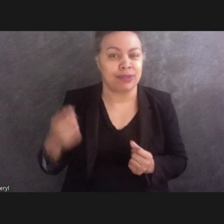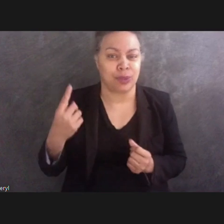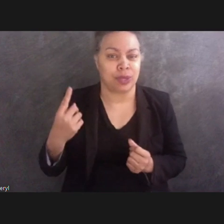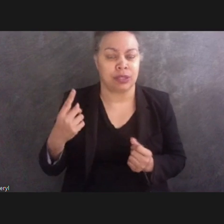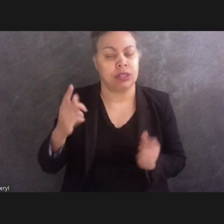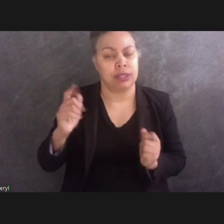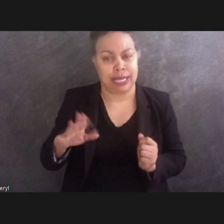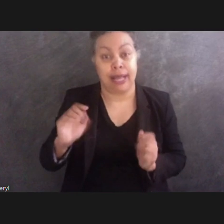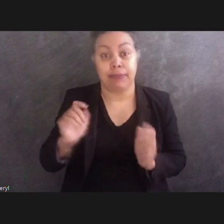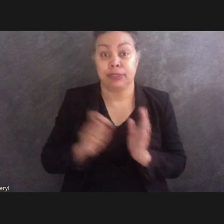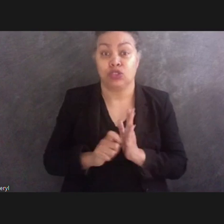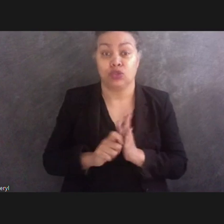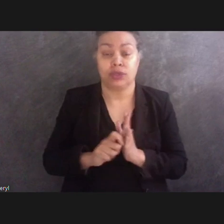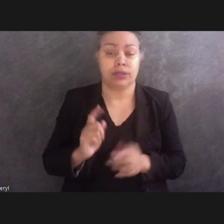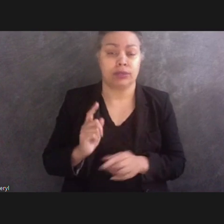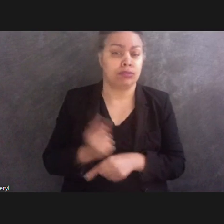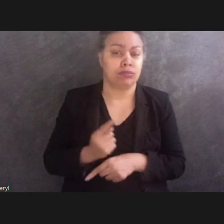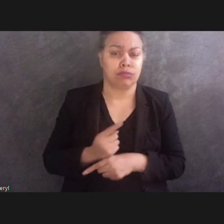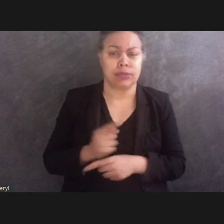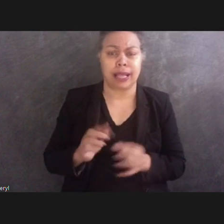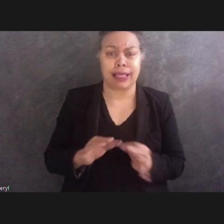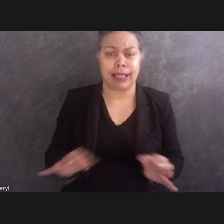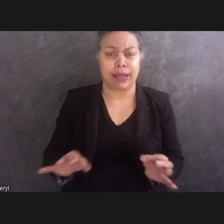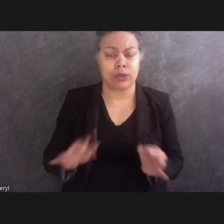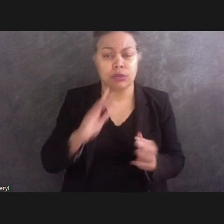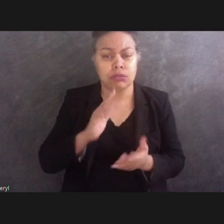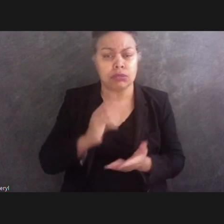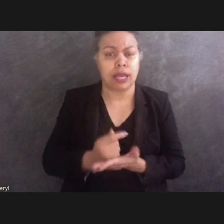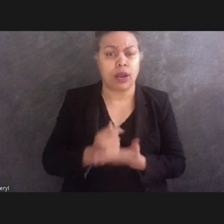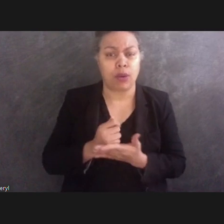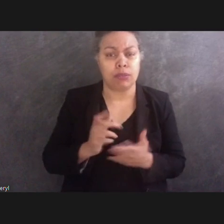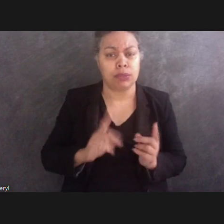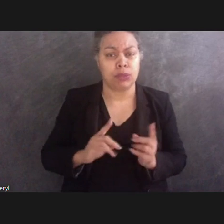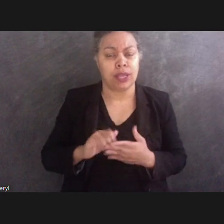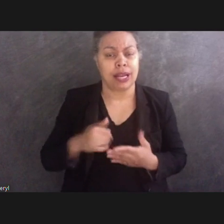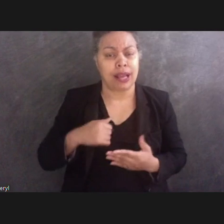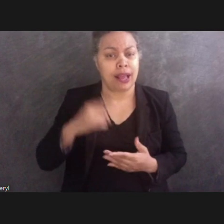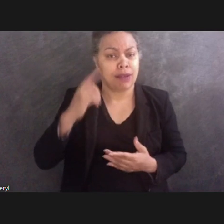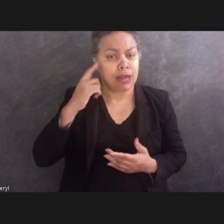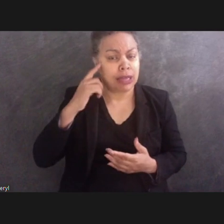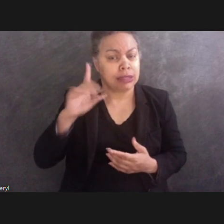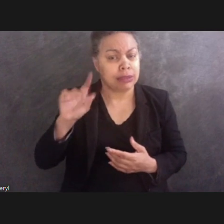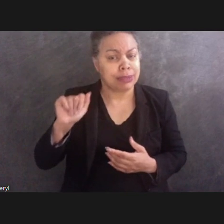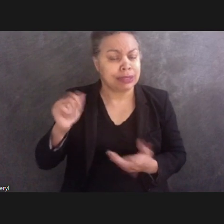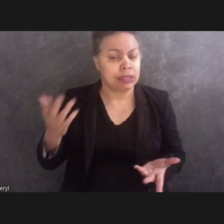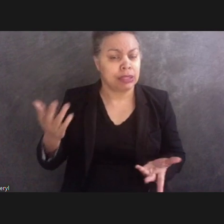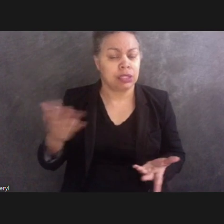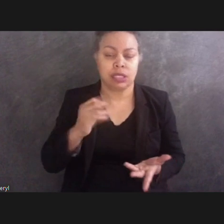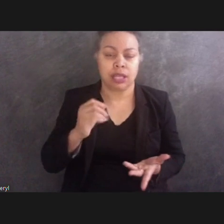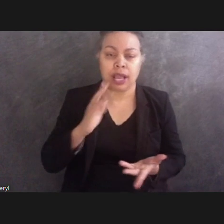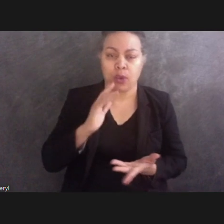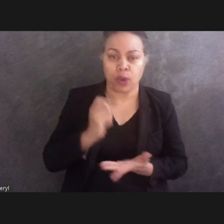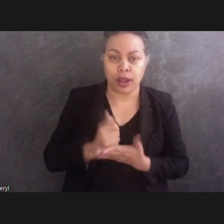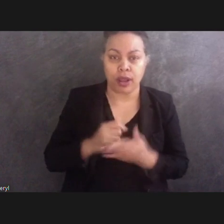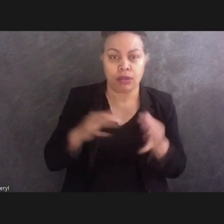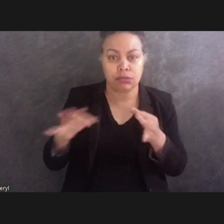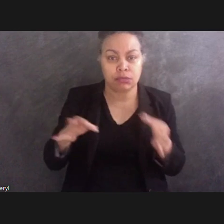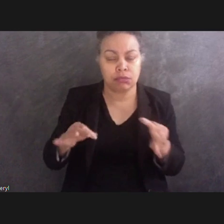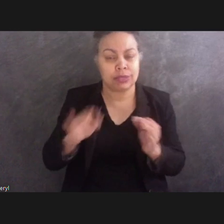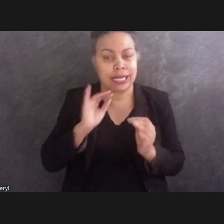language to help people with cognitive disabilities and it can include descriptions of images and text directions useful for